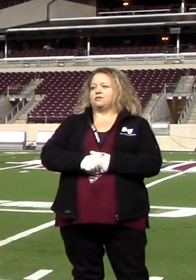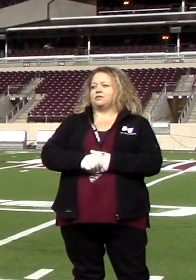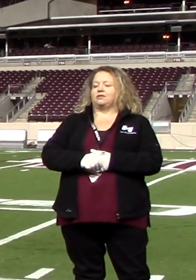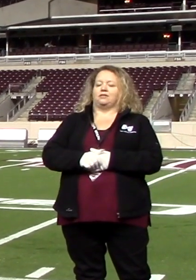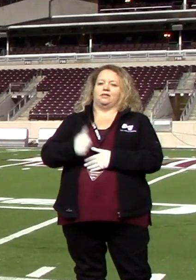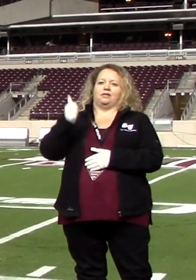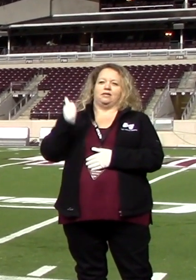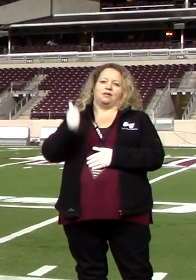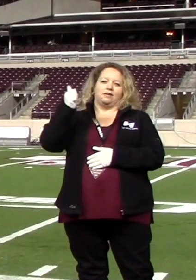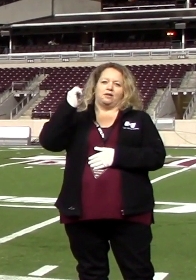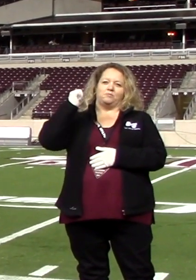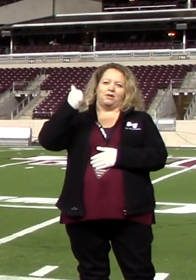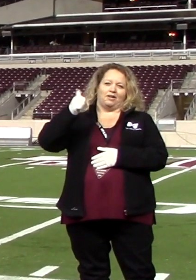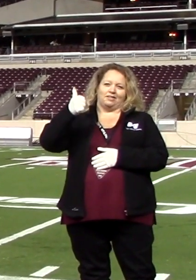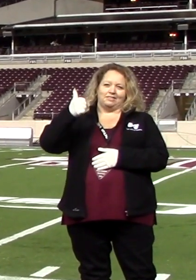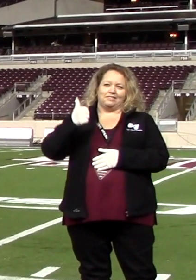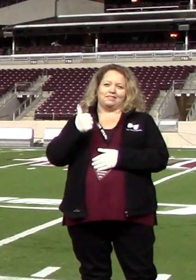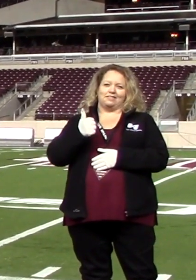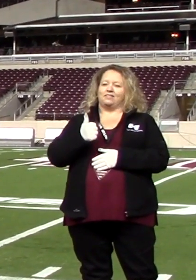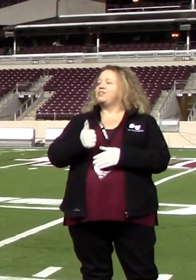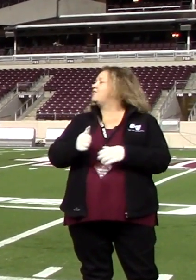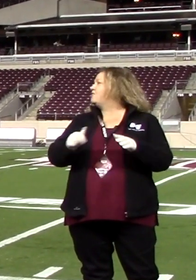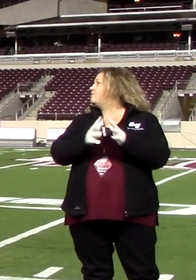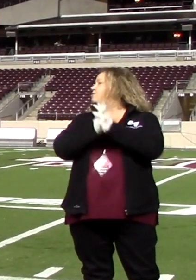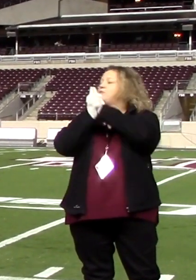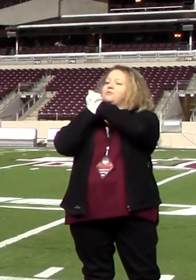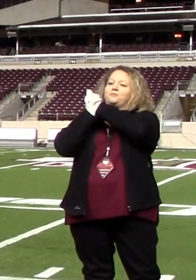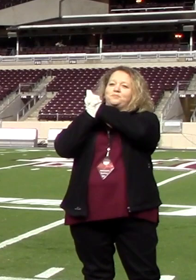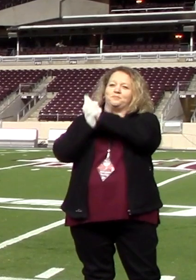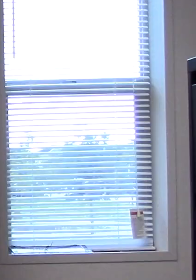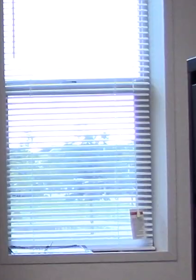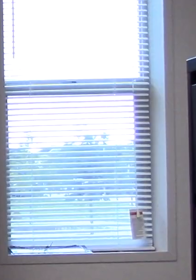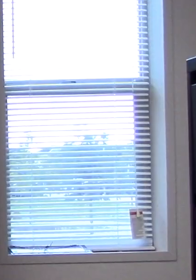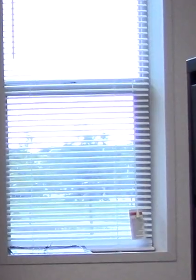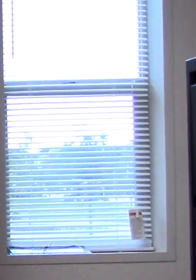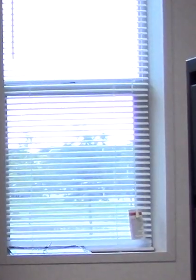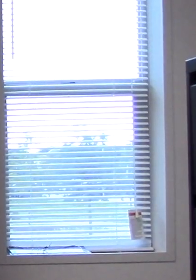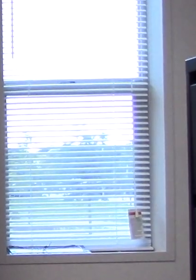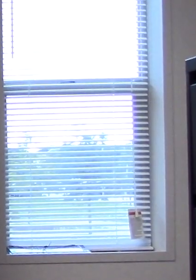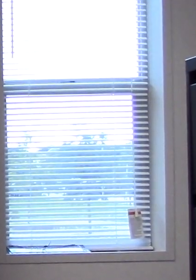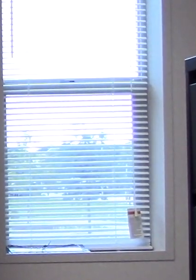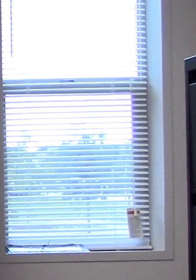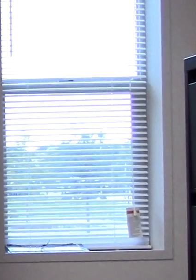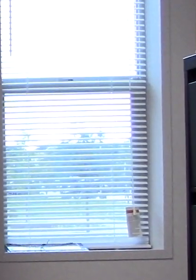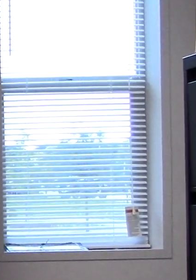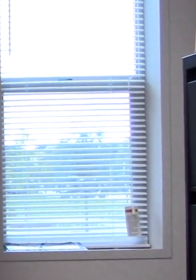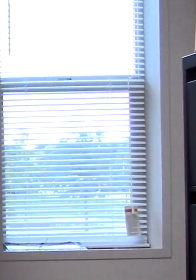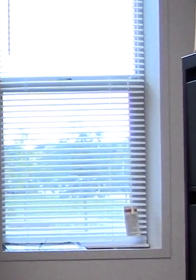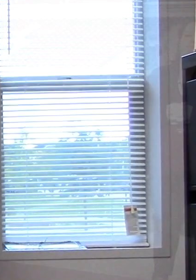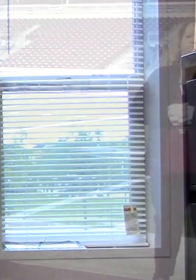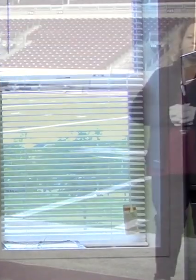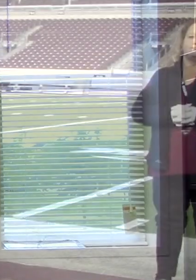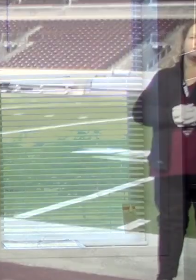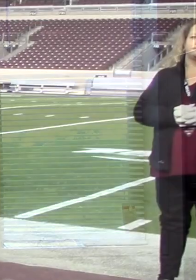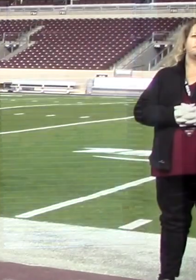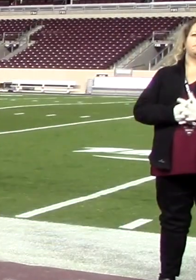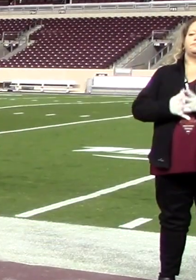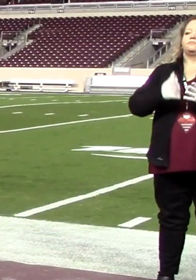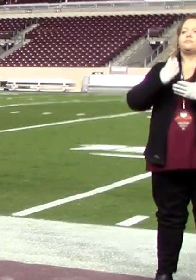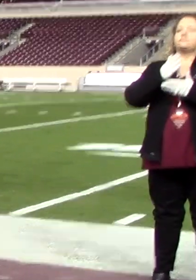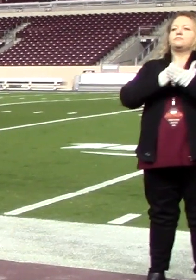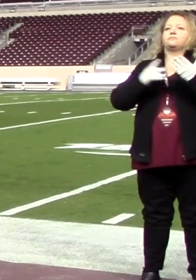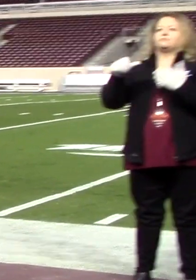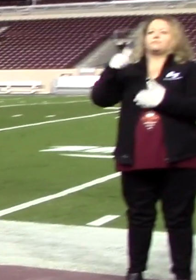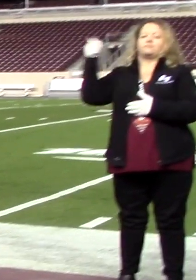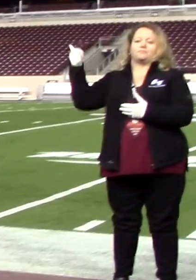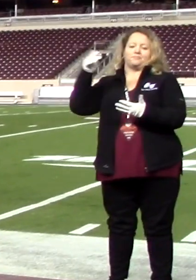Yell they participate in. Currently we have 16 students registered with our office to use some sort of service or some type of hearing